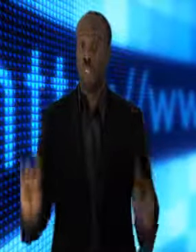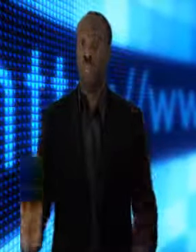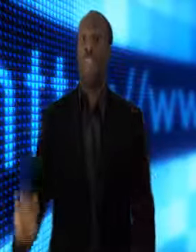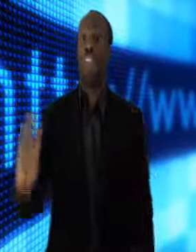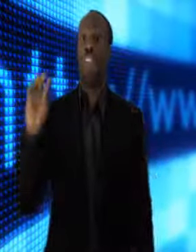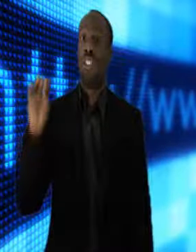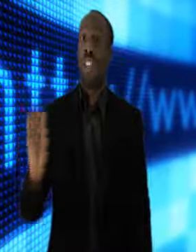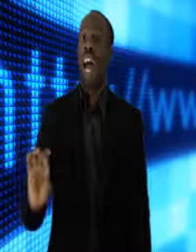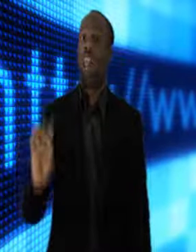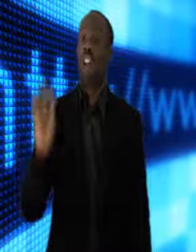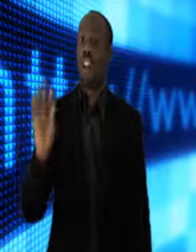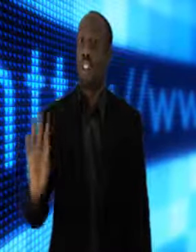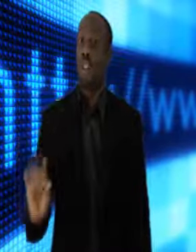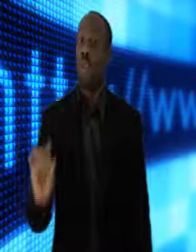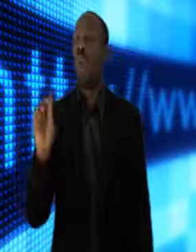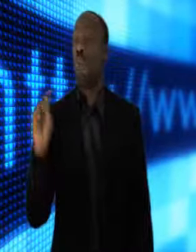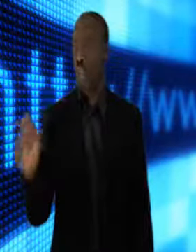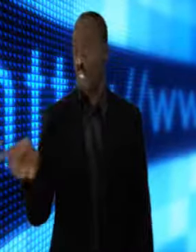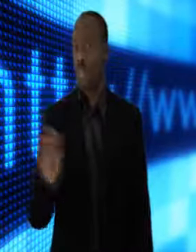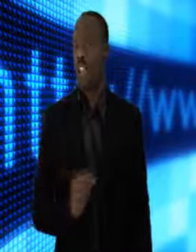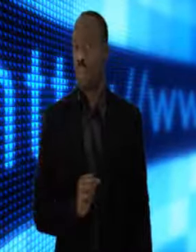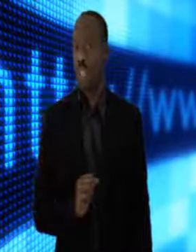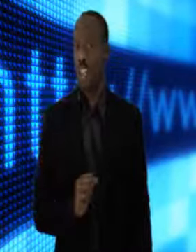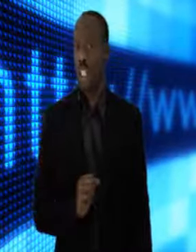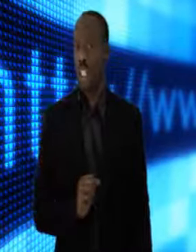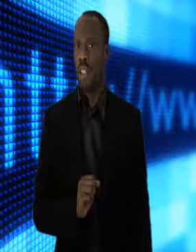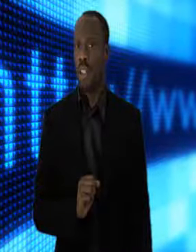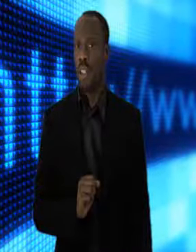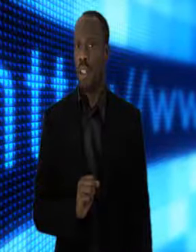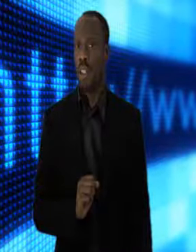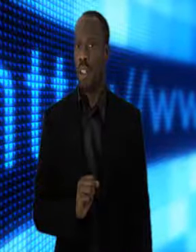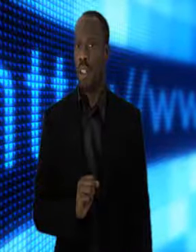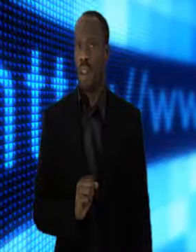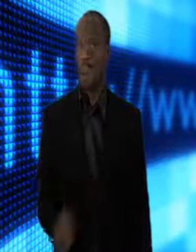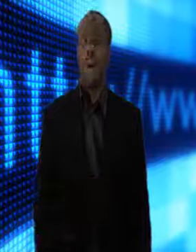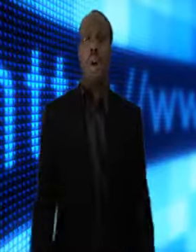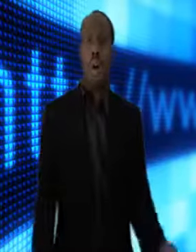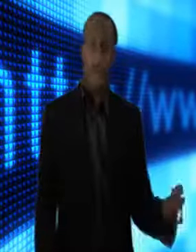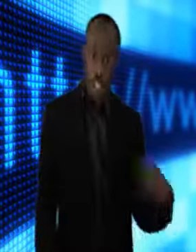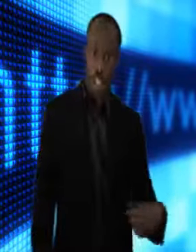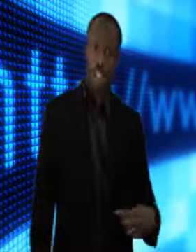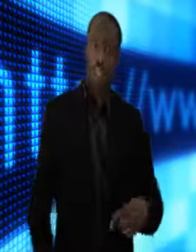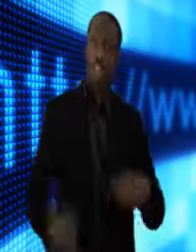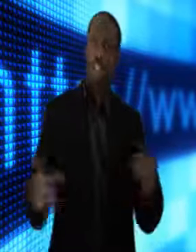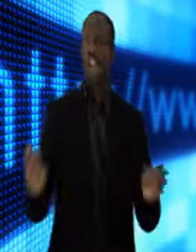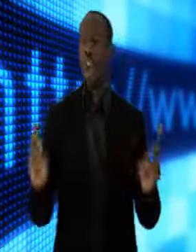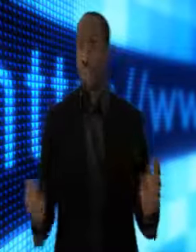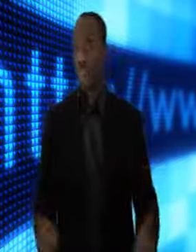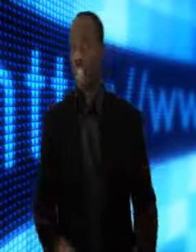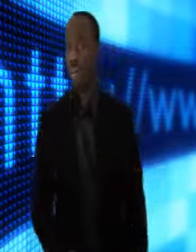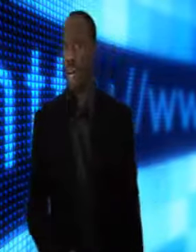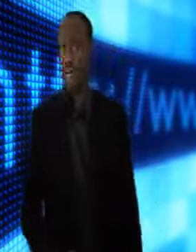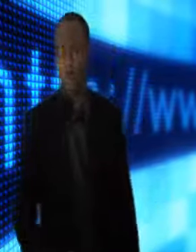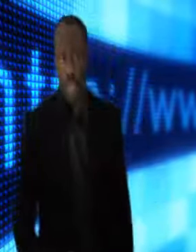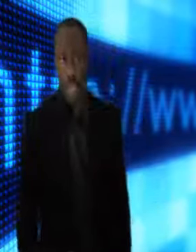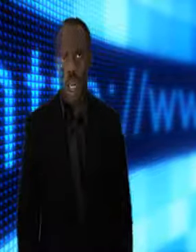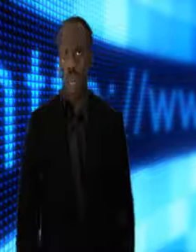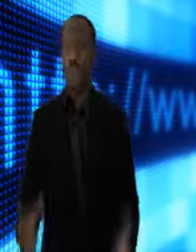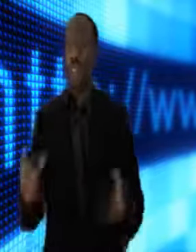room did not have a clue what this person was saying. Now, obviously, this person was hoping that by picking up some